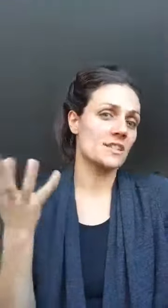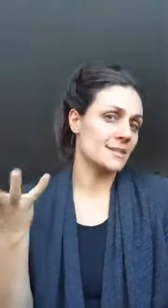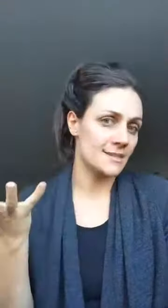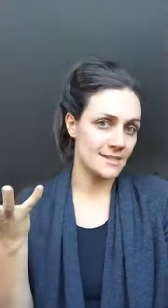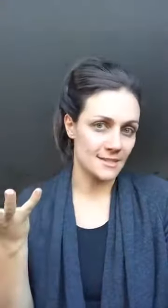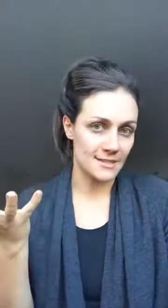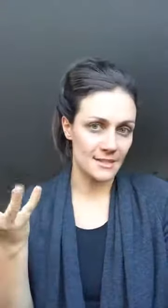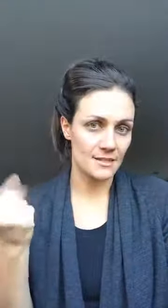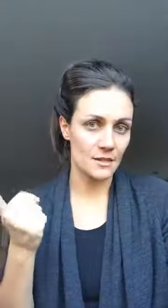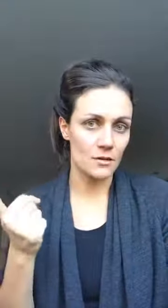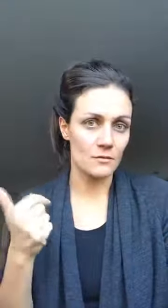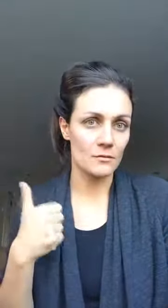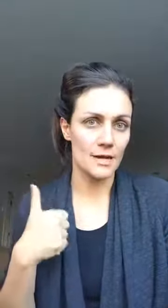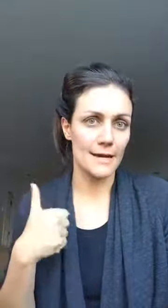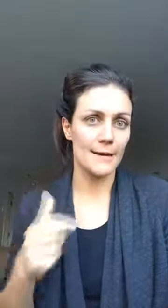consistency so um